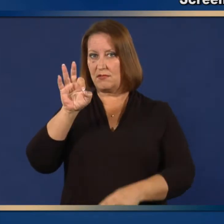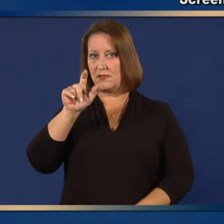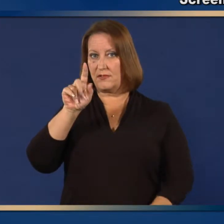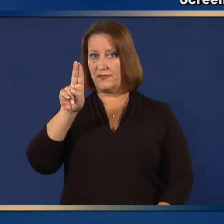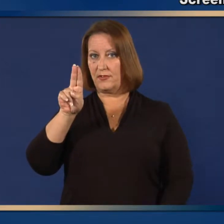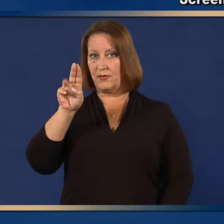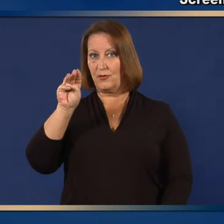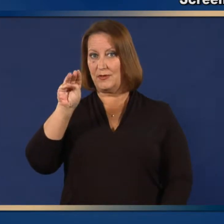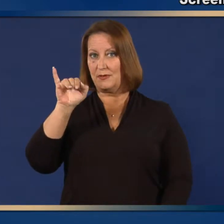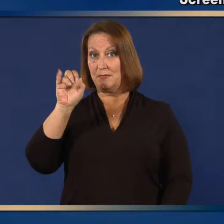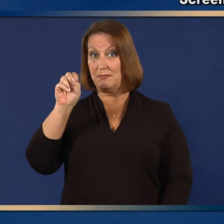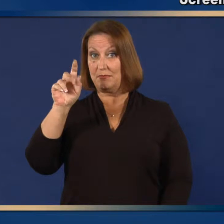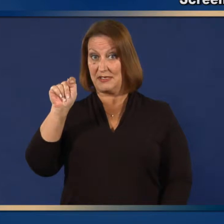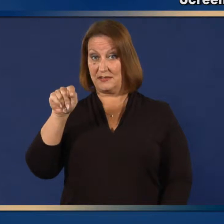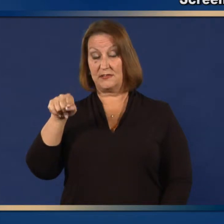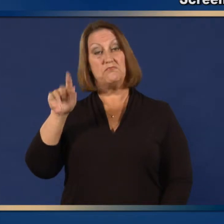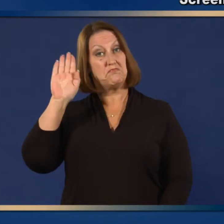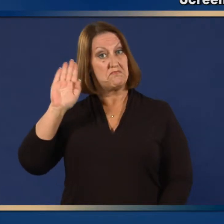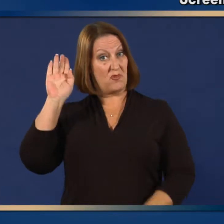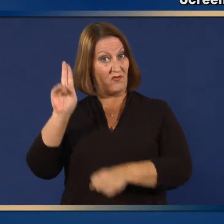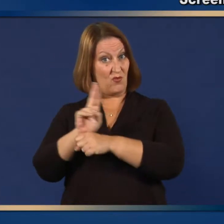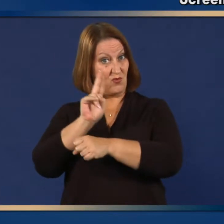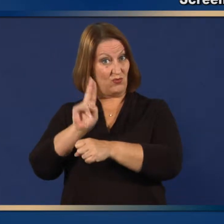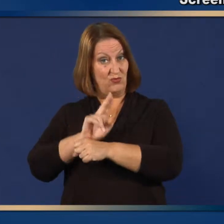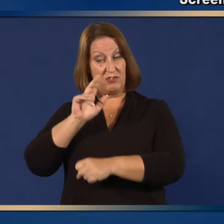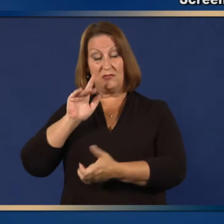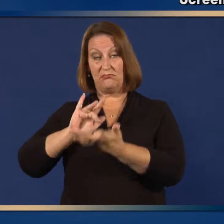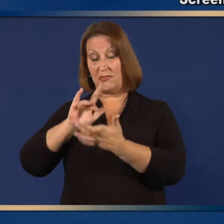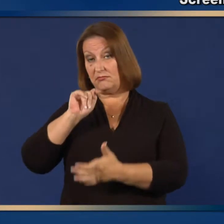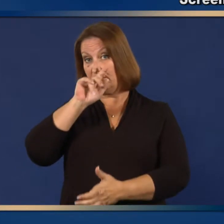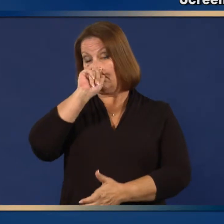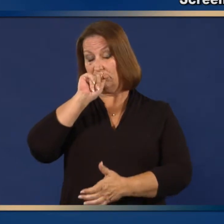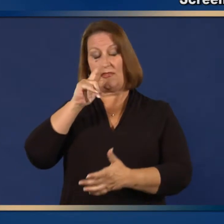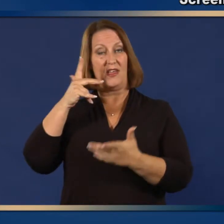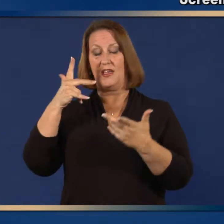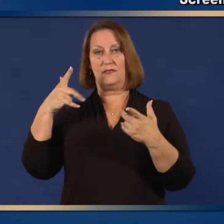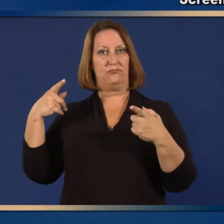vaccine or Flumast in the past?